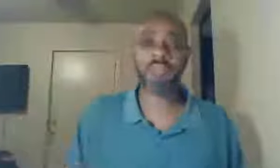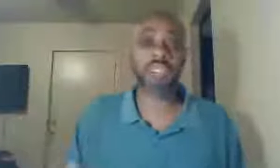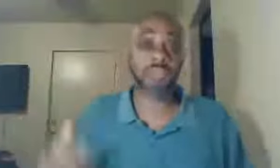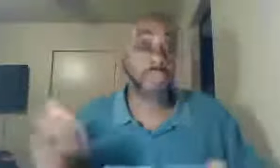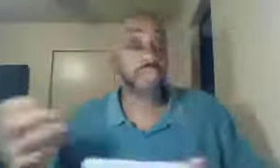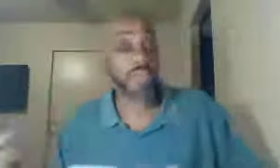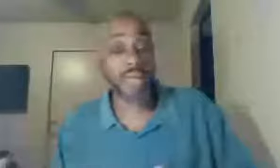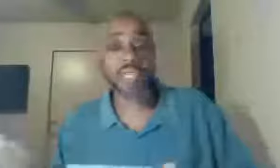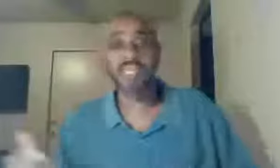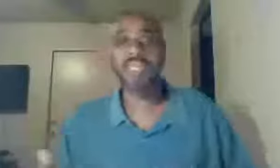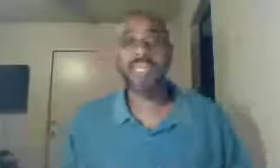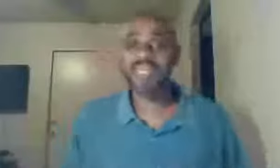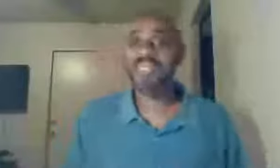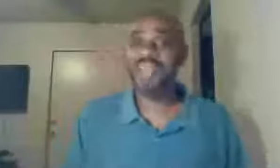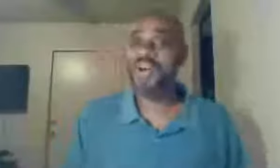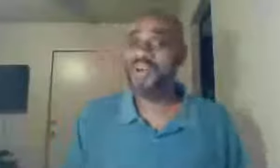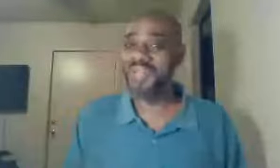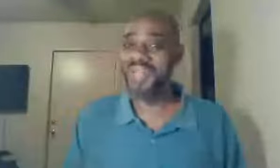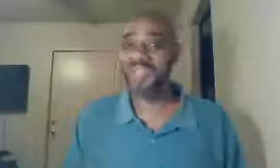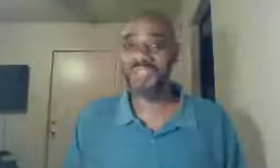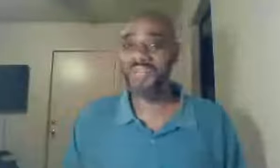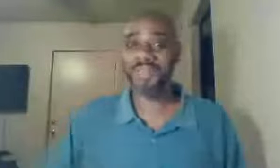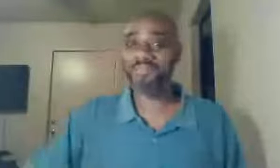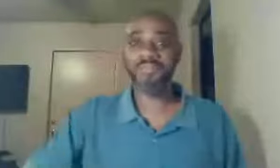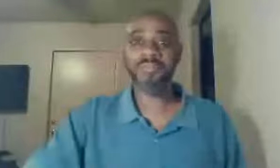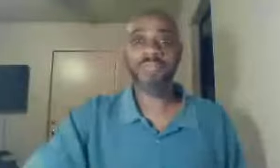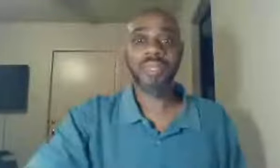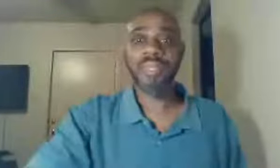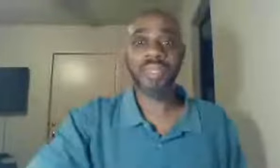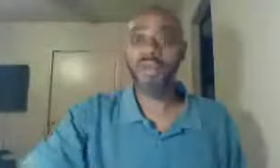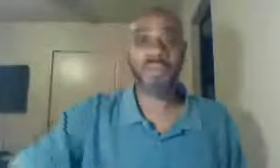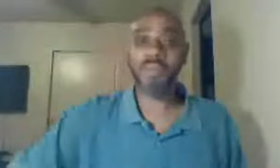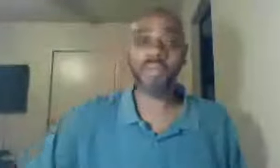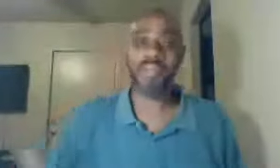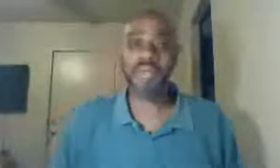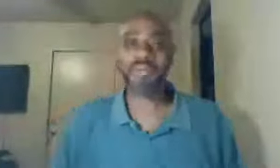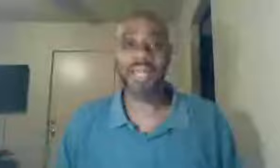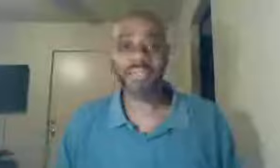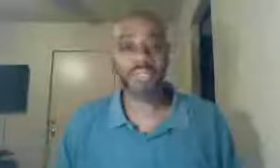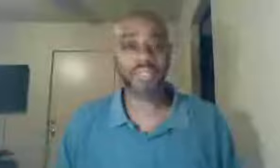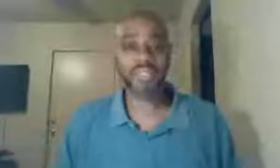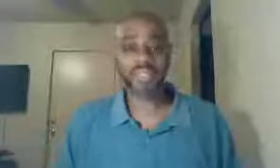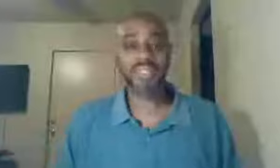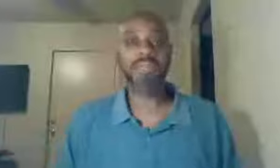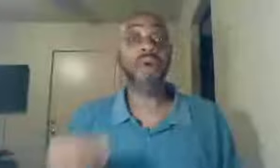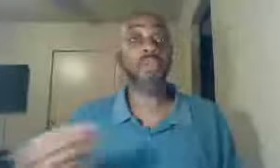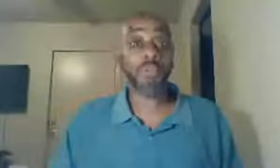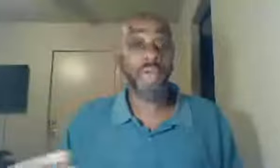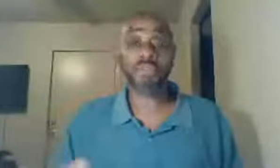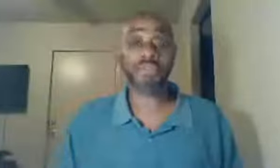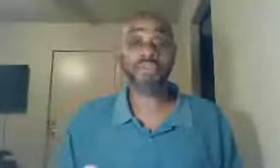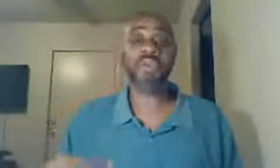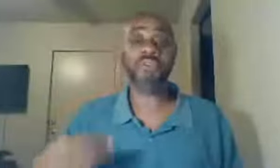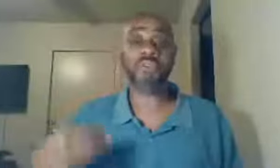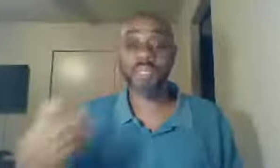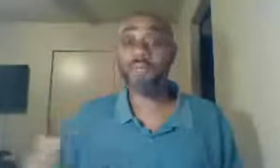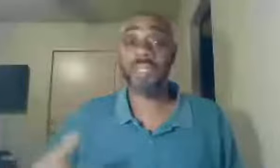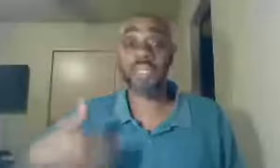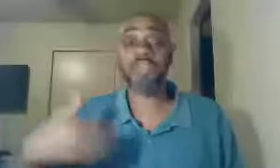a believer, would you baptize, and he's like, oh okay, sure, you don't remember he baptized her, most pastors are going to be, especially if